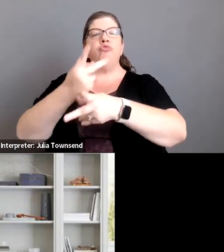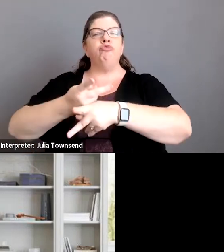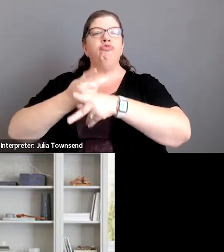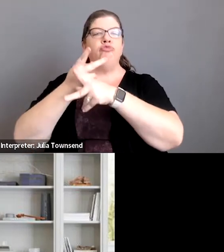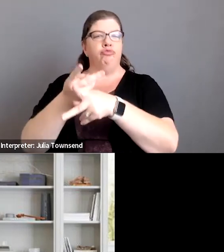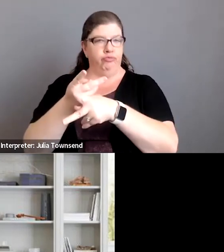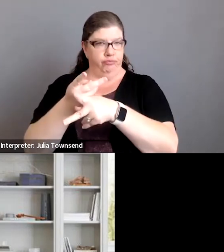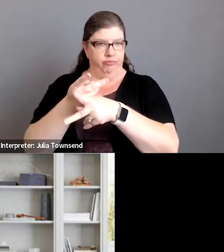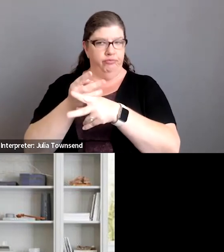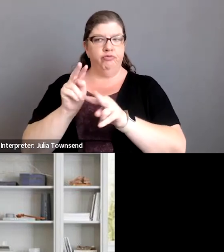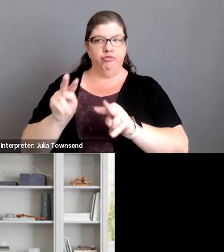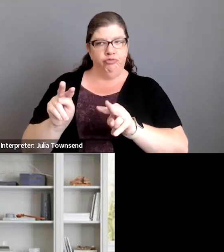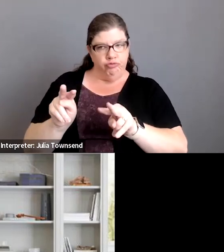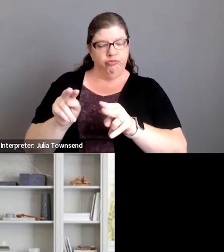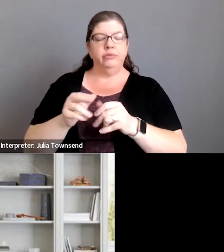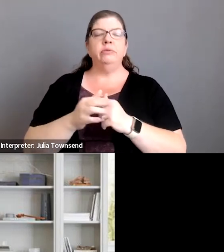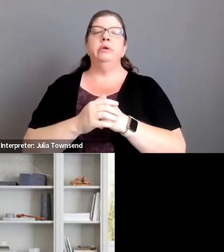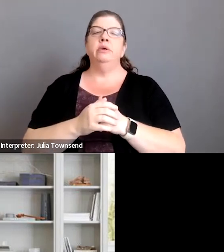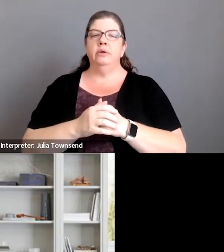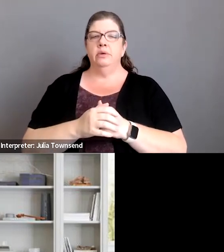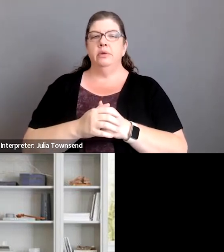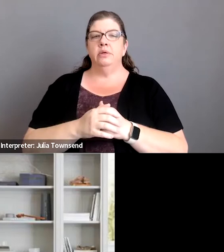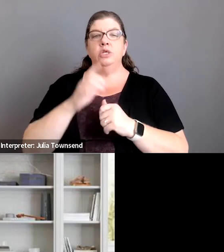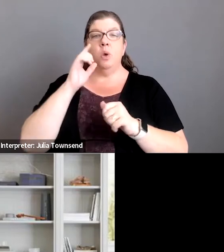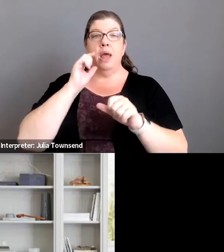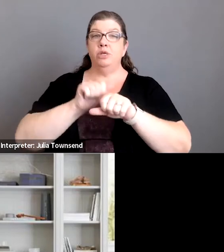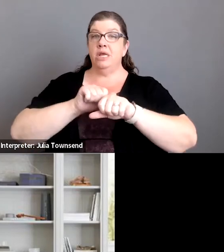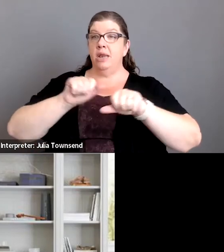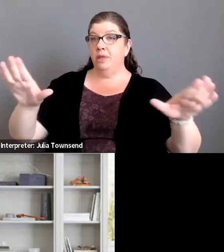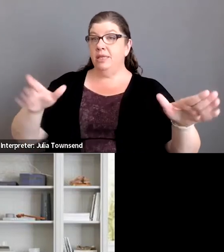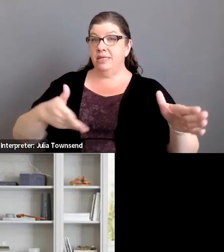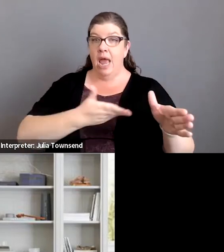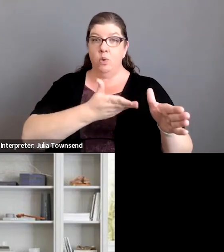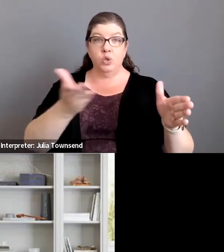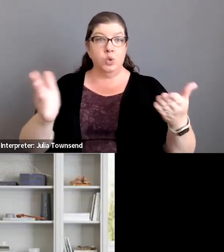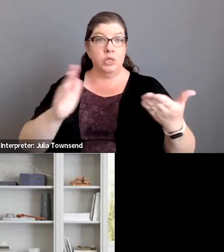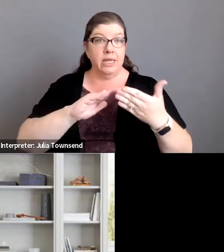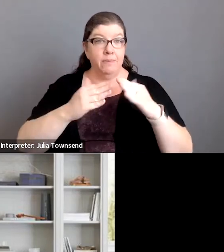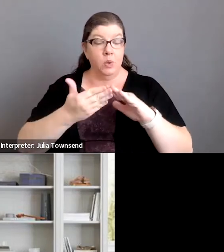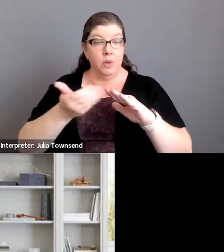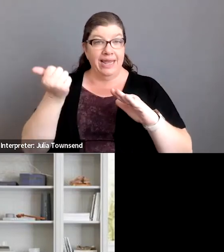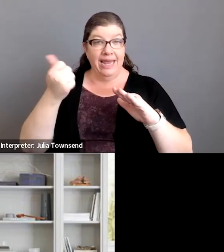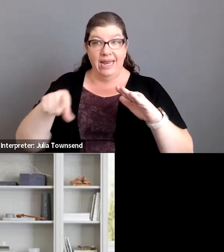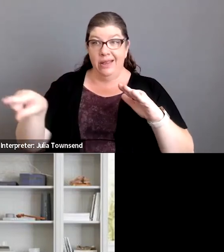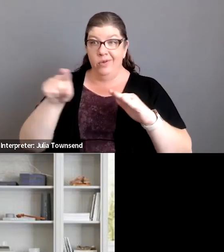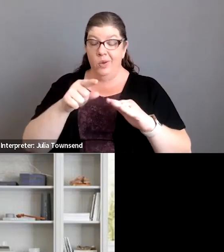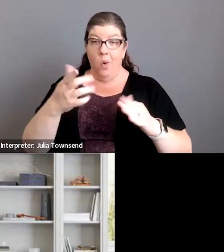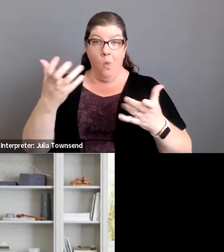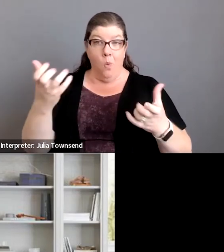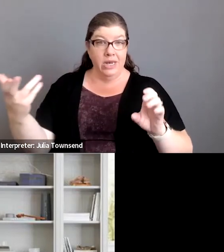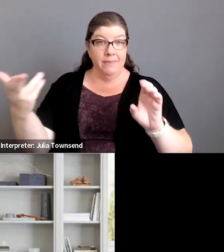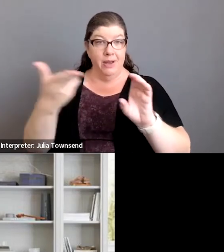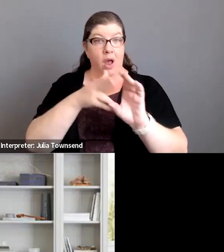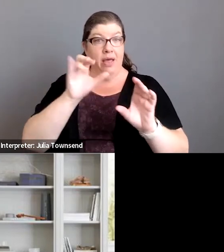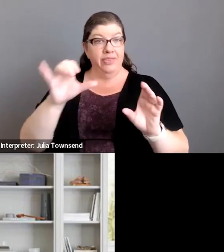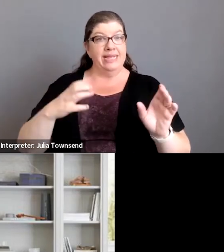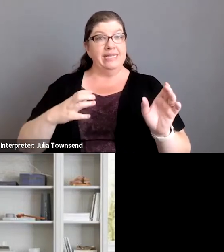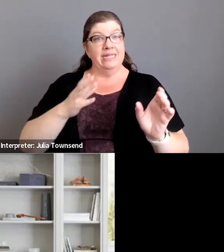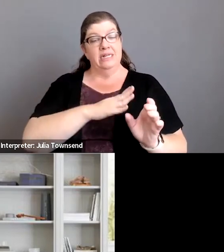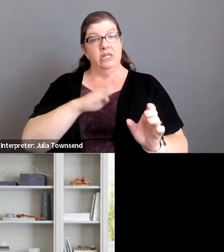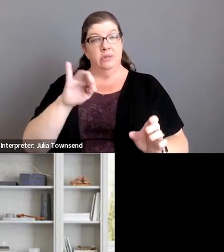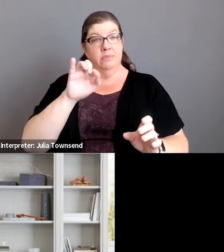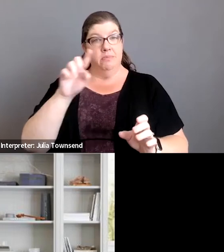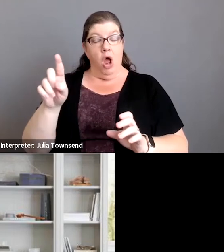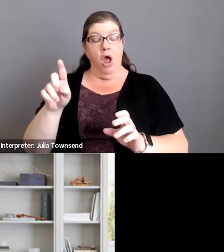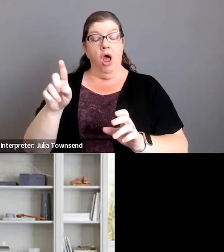oversight so i'm just going to put this out to the community if anyone would like to be on this citizens bond